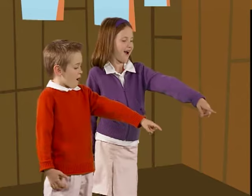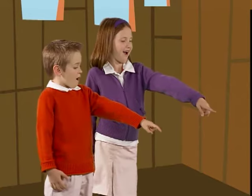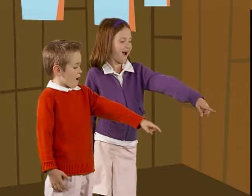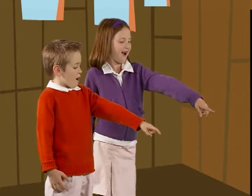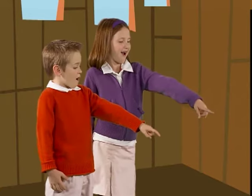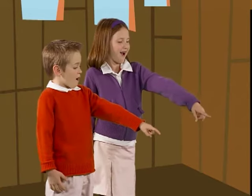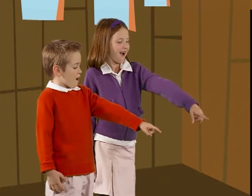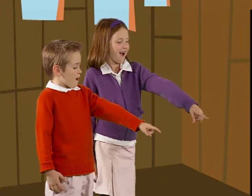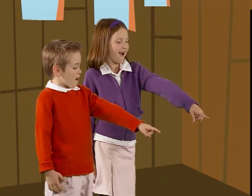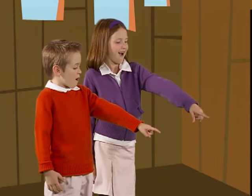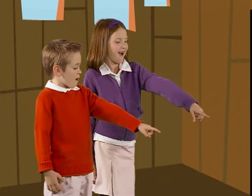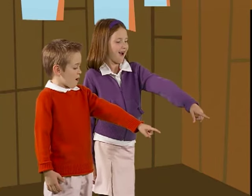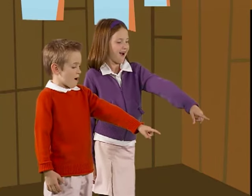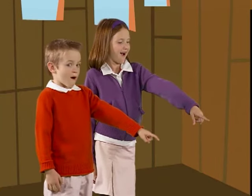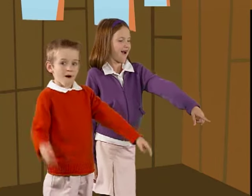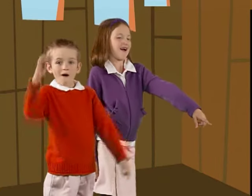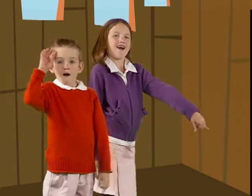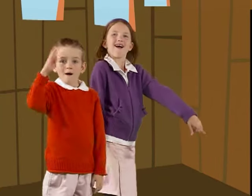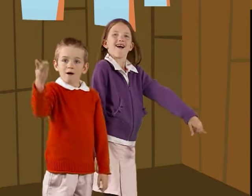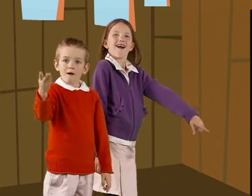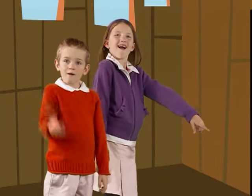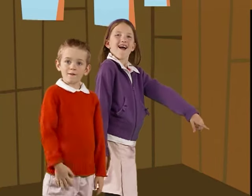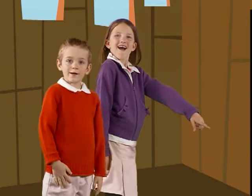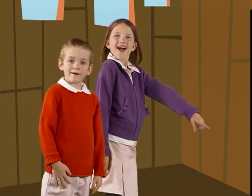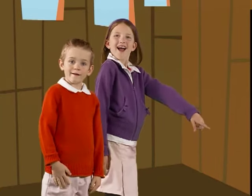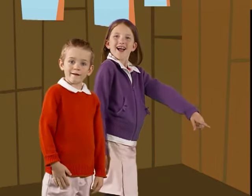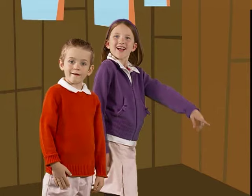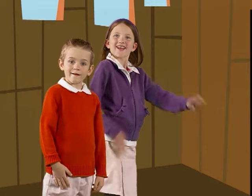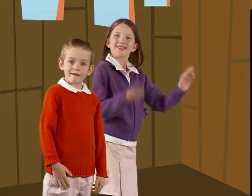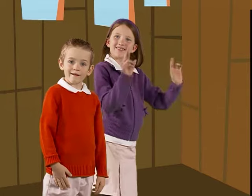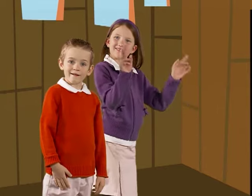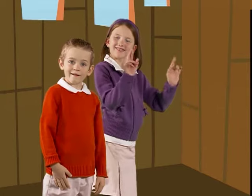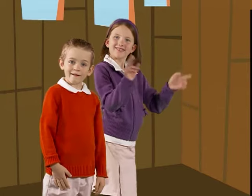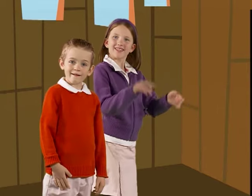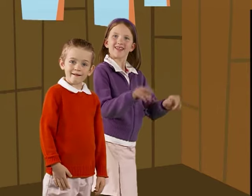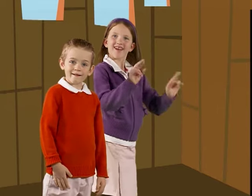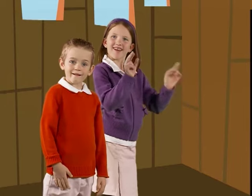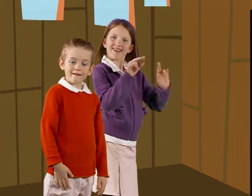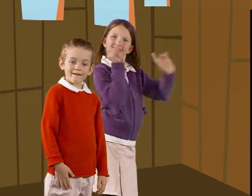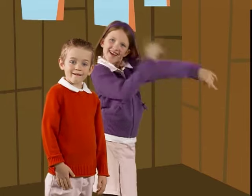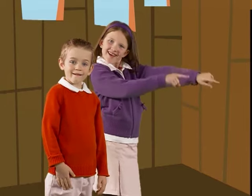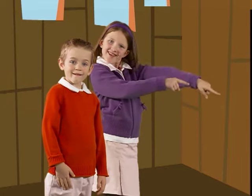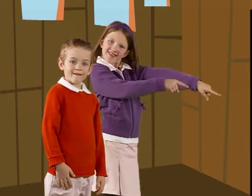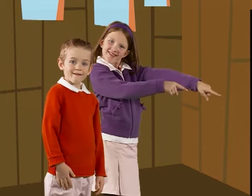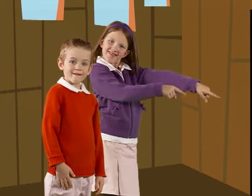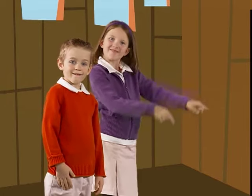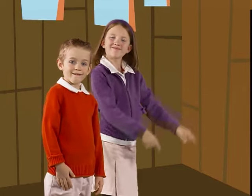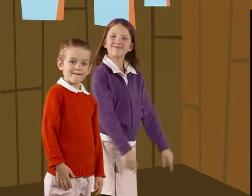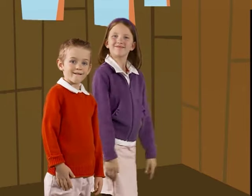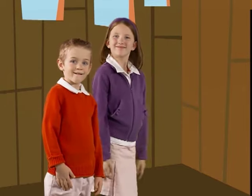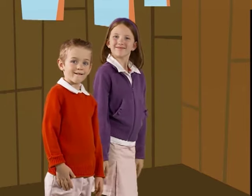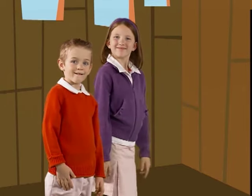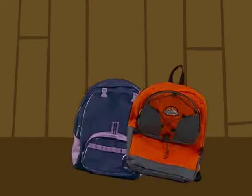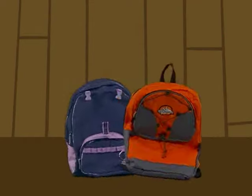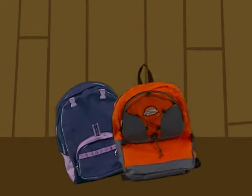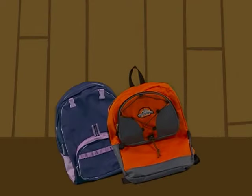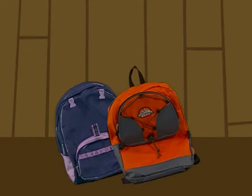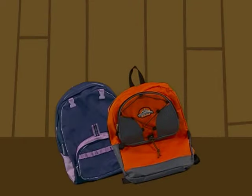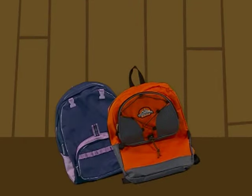Hello backpack, are you ready? Are you ready to go? Hello